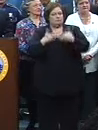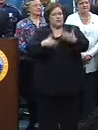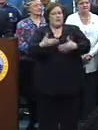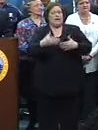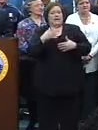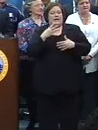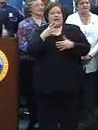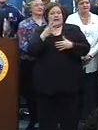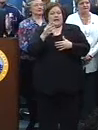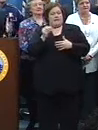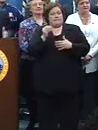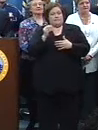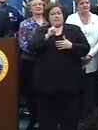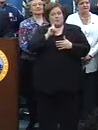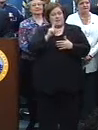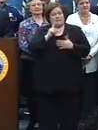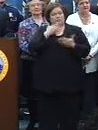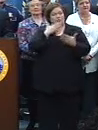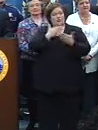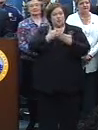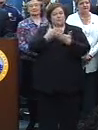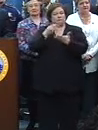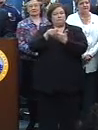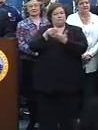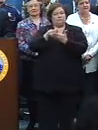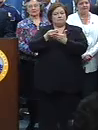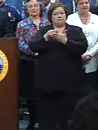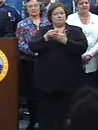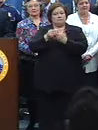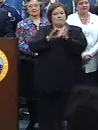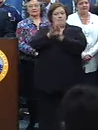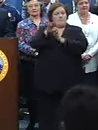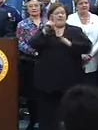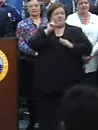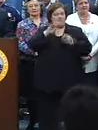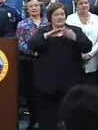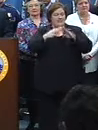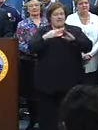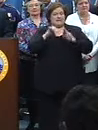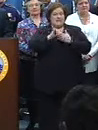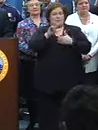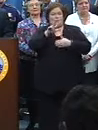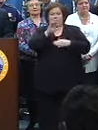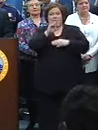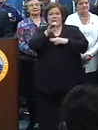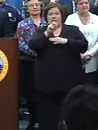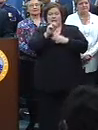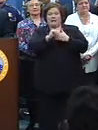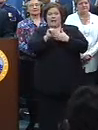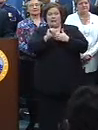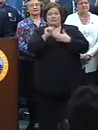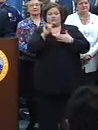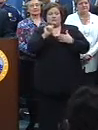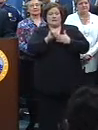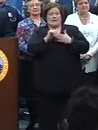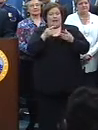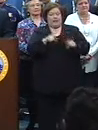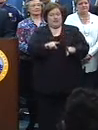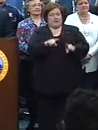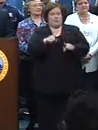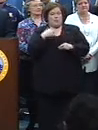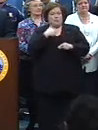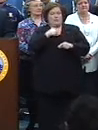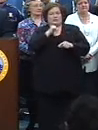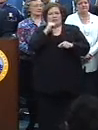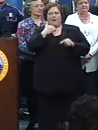an incredible economic impact. Last year, the 10 days of events pumped over $300 million into the city's economy. Although we